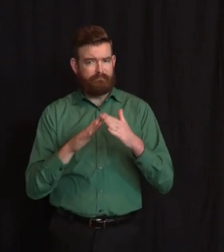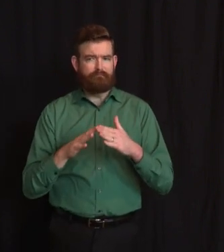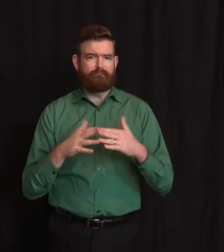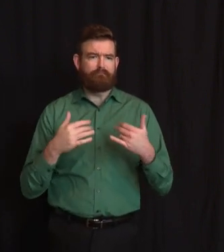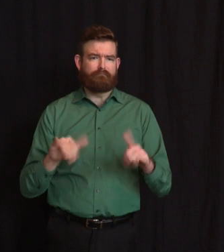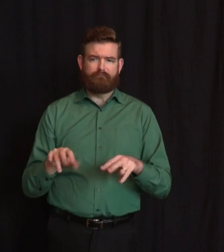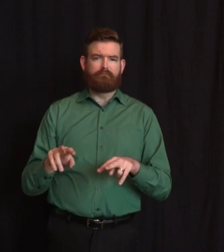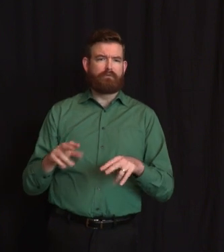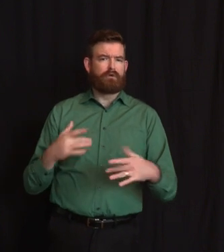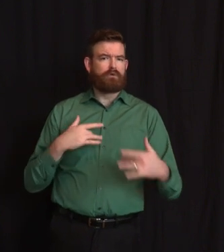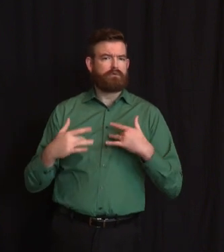society in New Jersey.